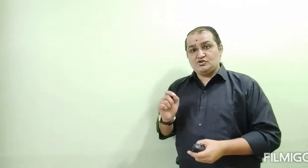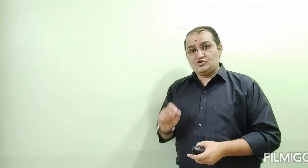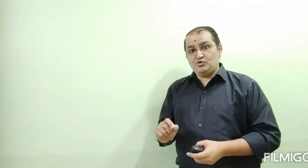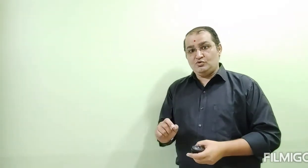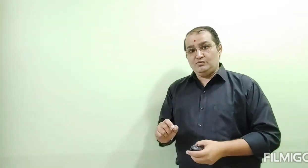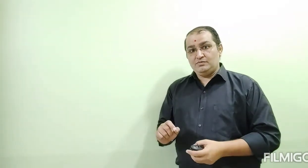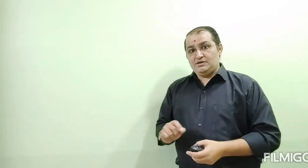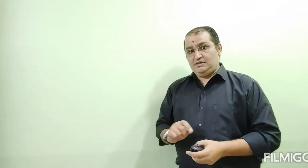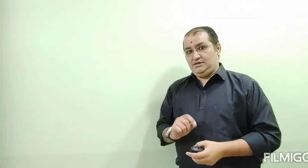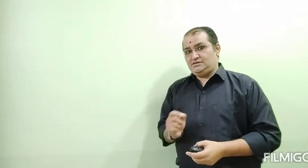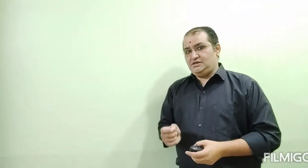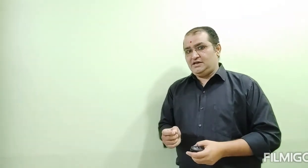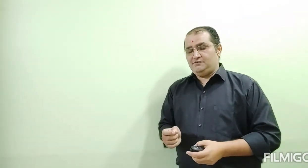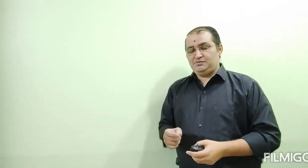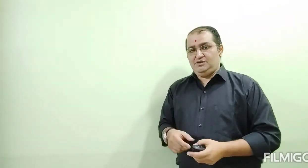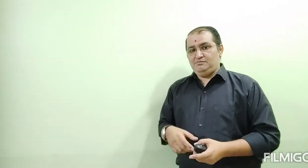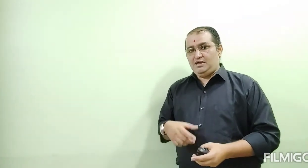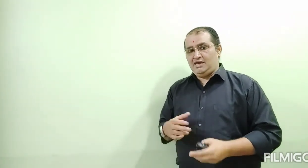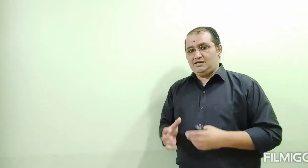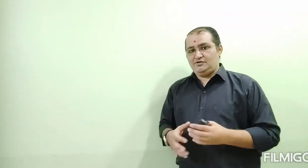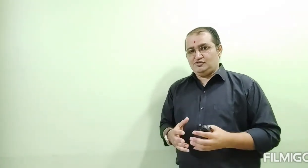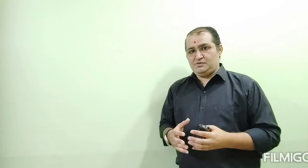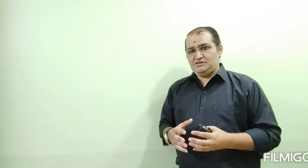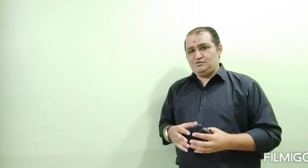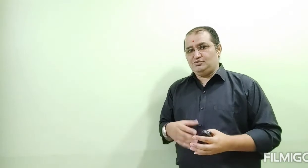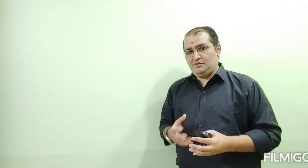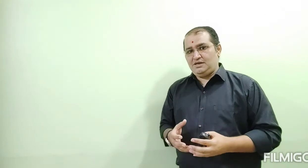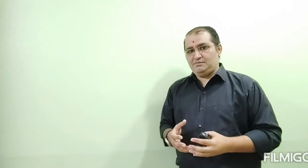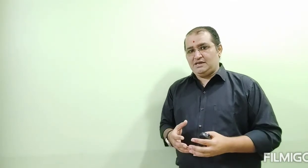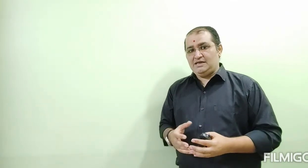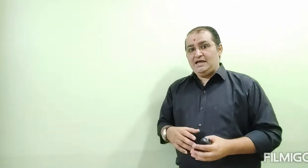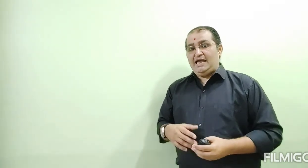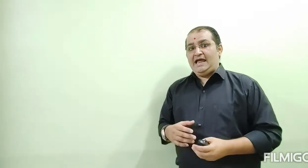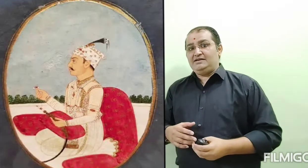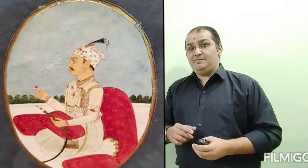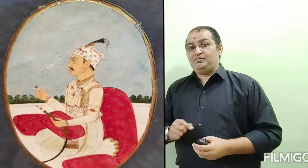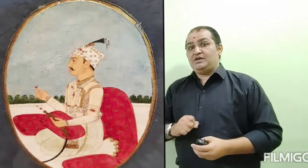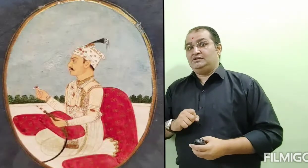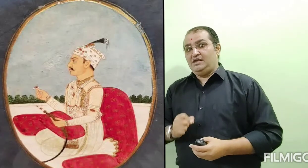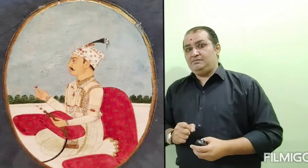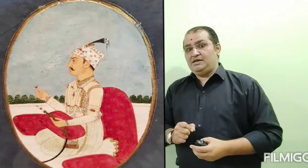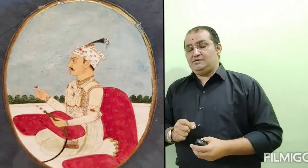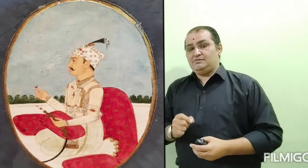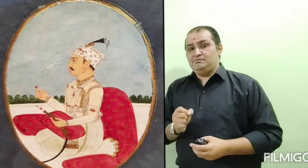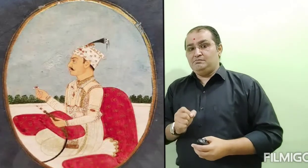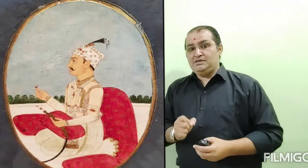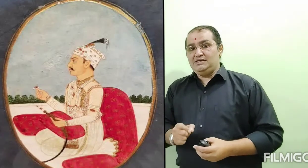So, East India Company made that conspiracy. And they make Meir